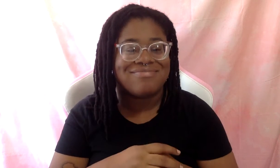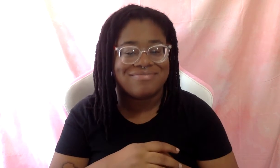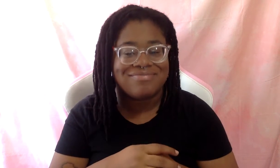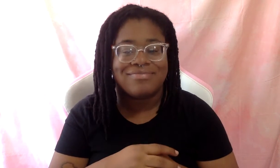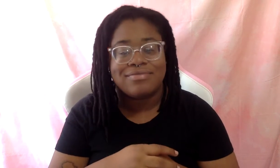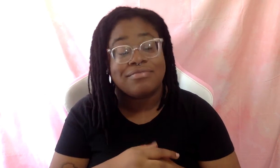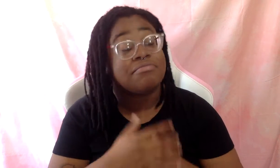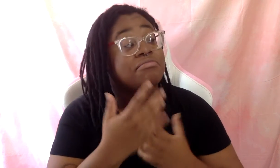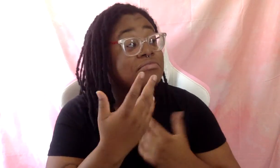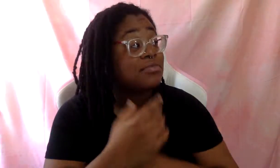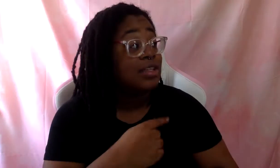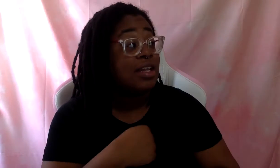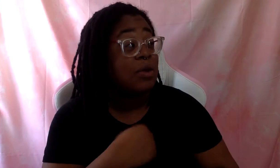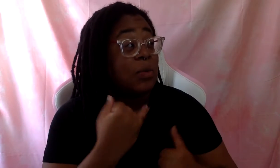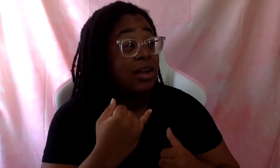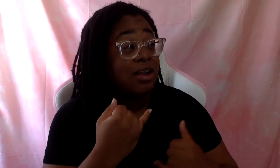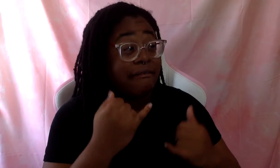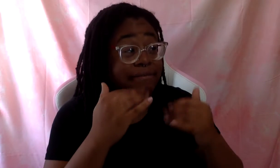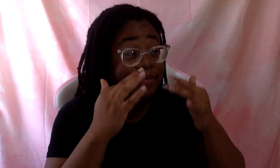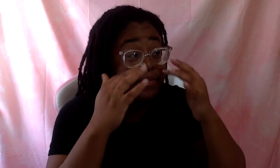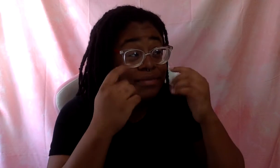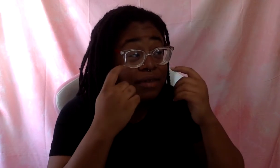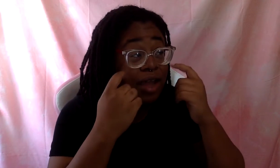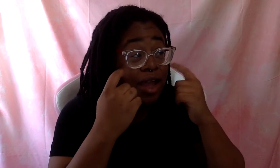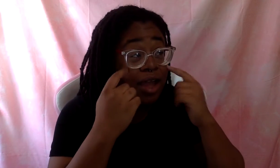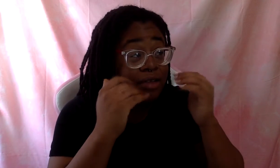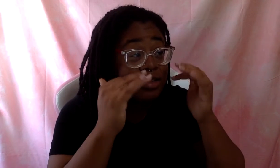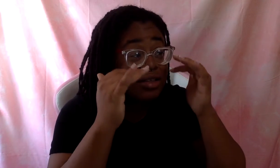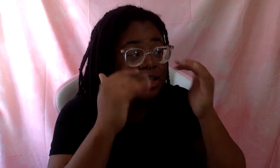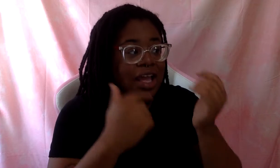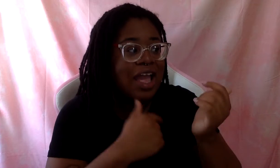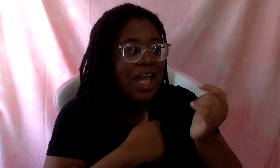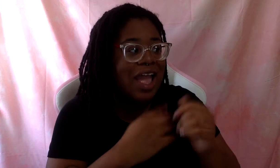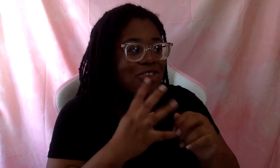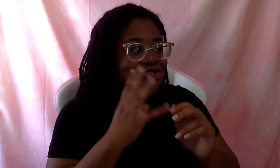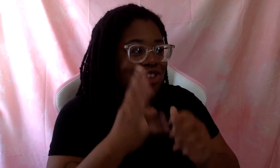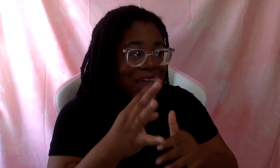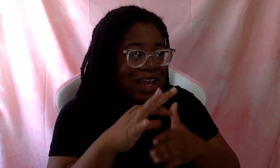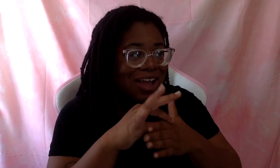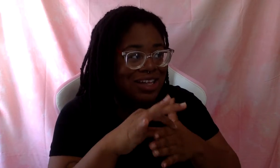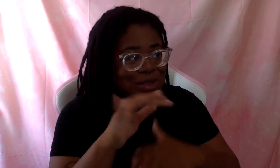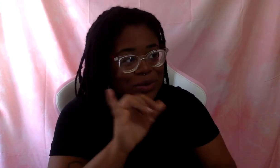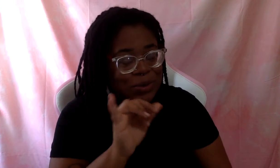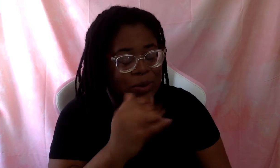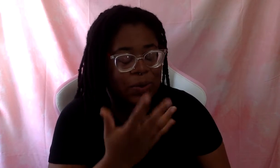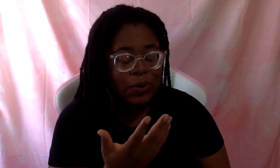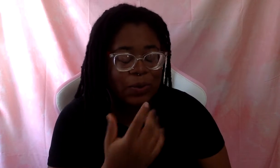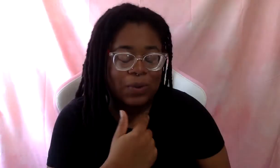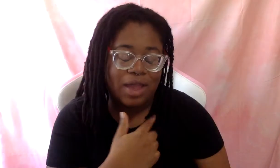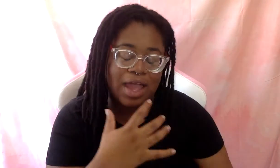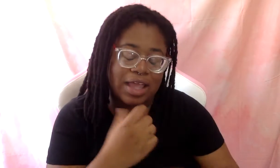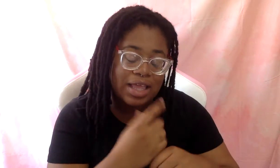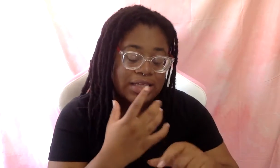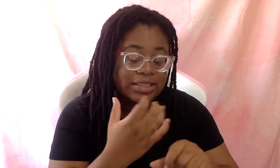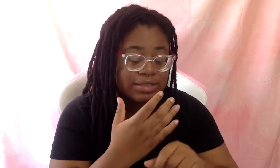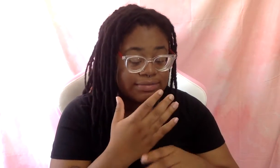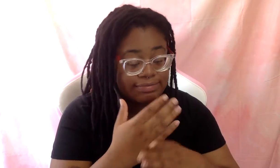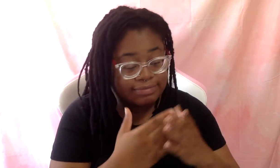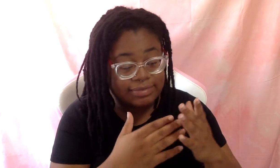And I am tearing up because I, I too create content and, um, I get some DMS and I get some stuff and I,